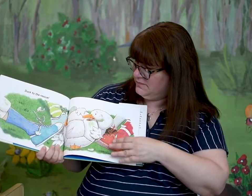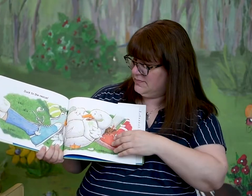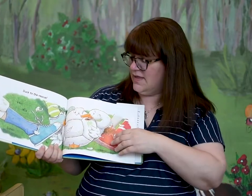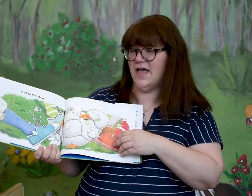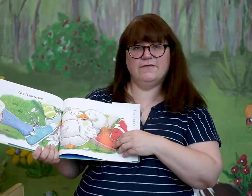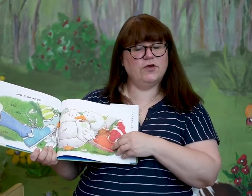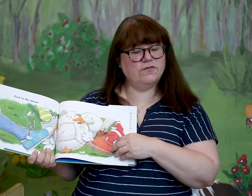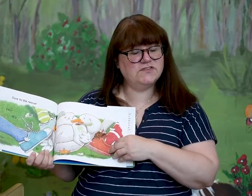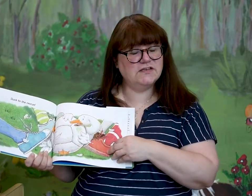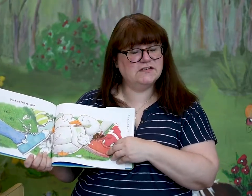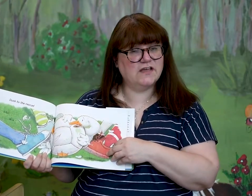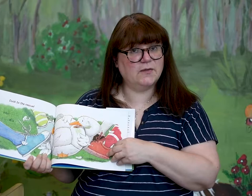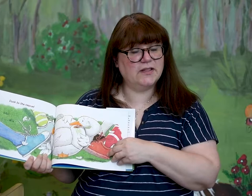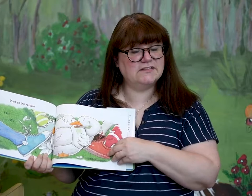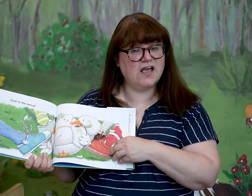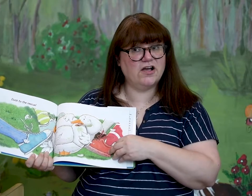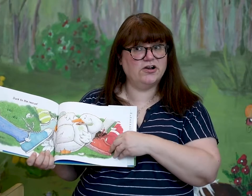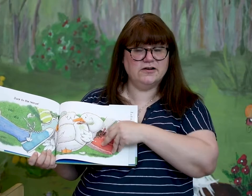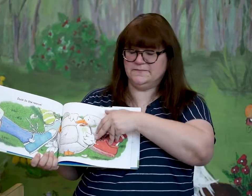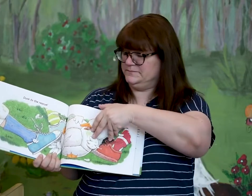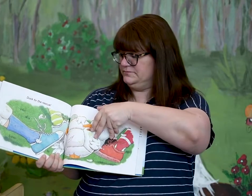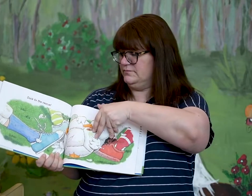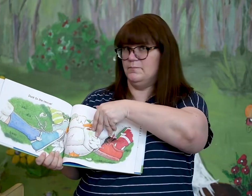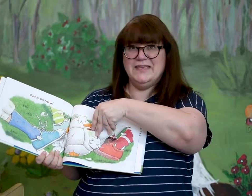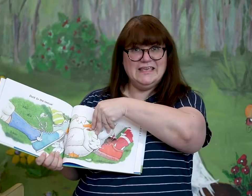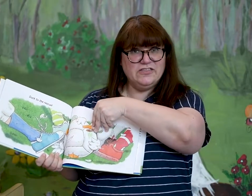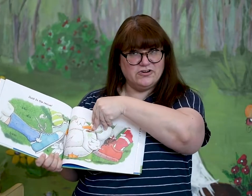Have you ever seen a duck play soccer? Me either.